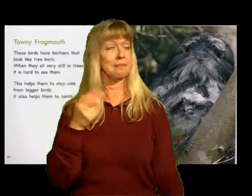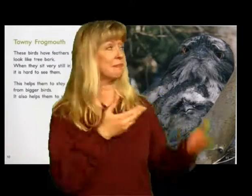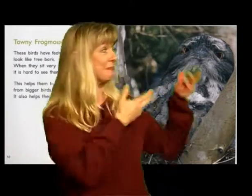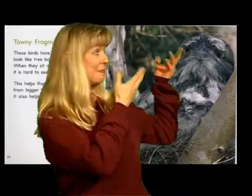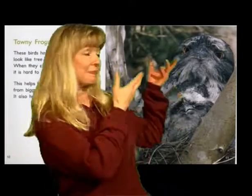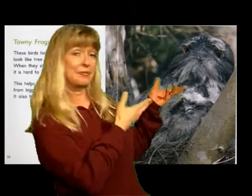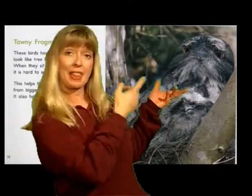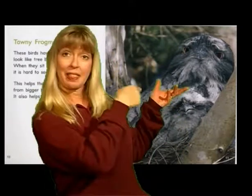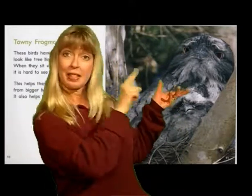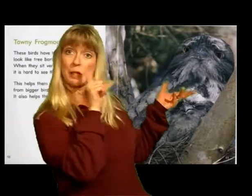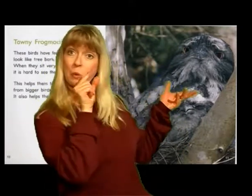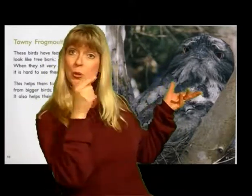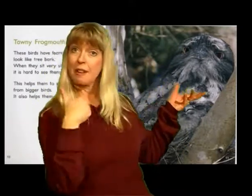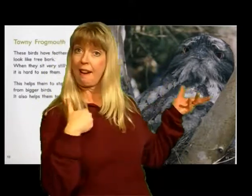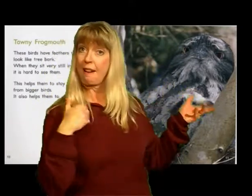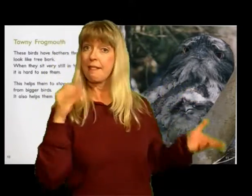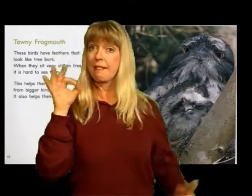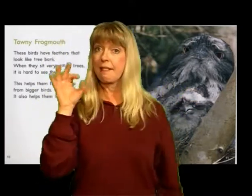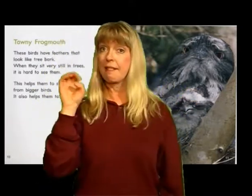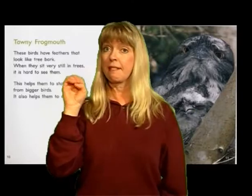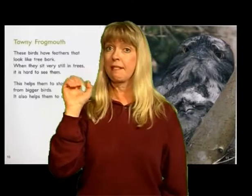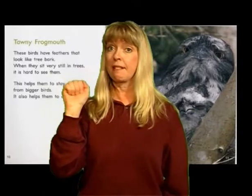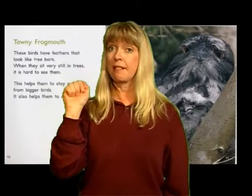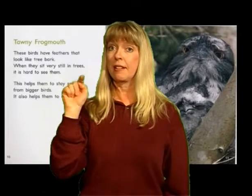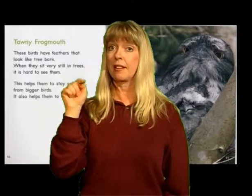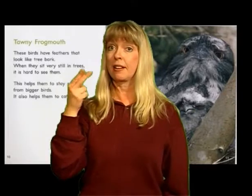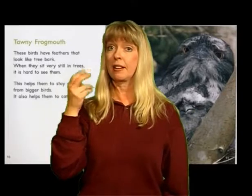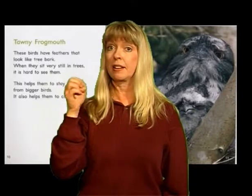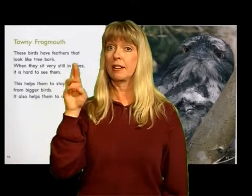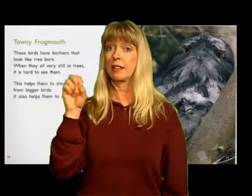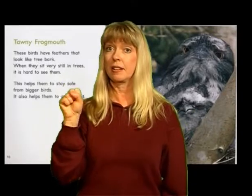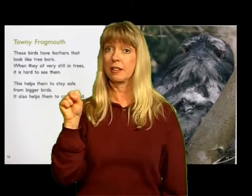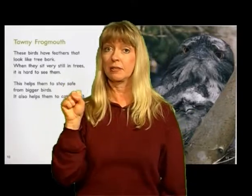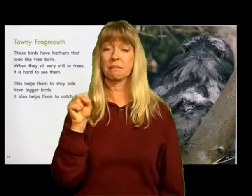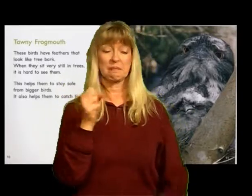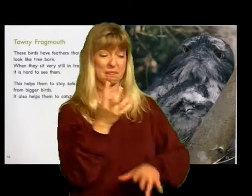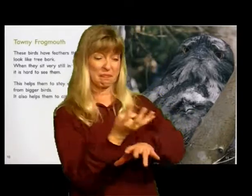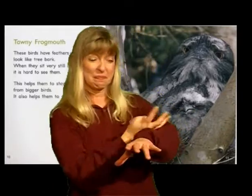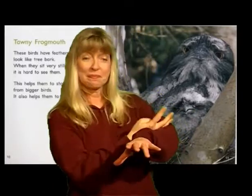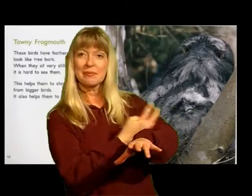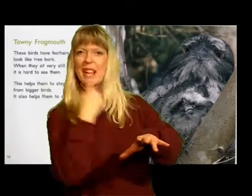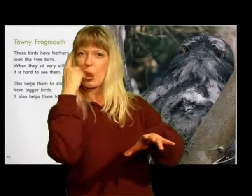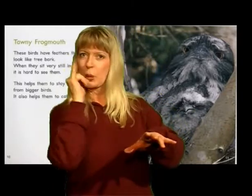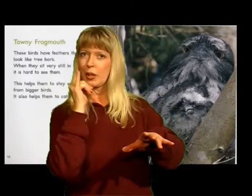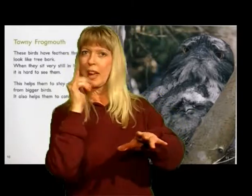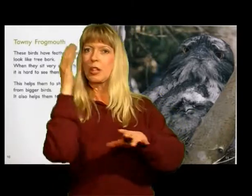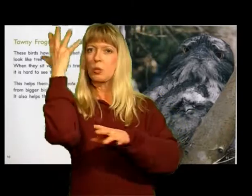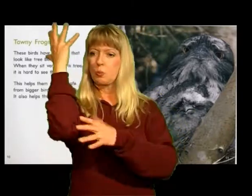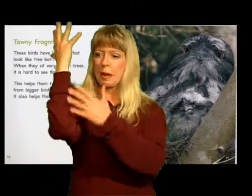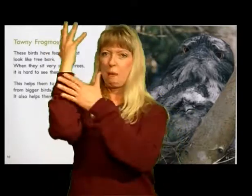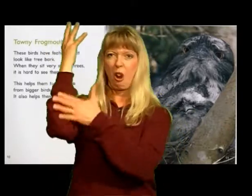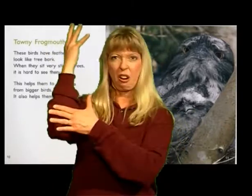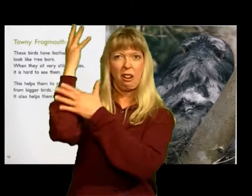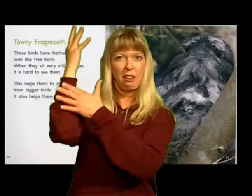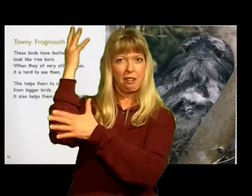Tawny frogmouth These birds have feathers That look like tree bark